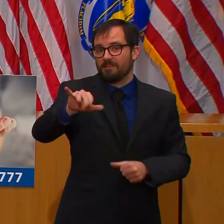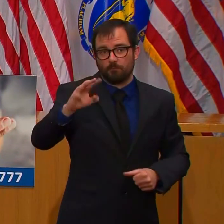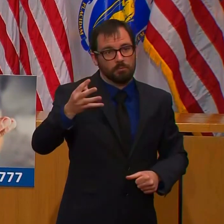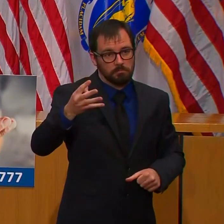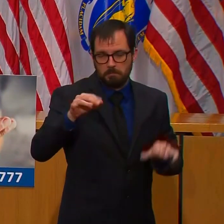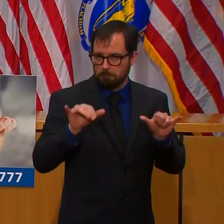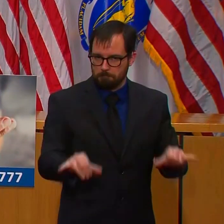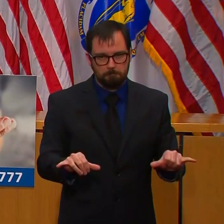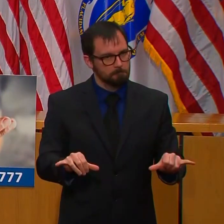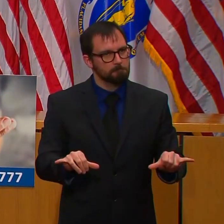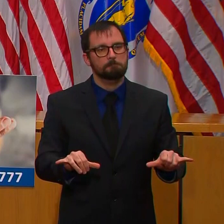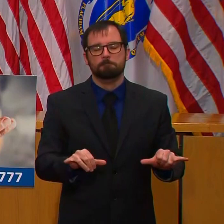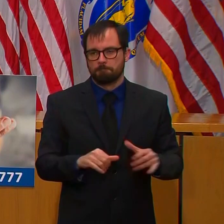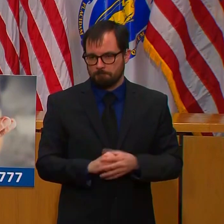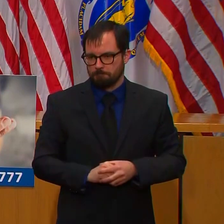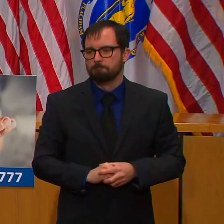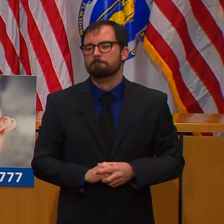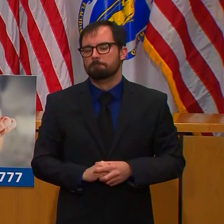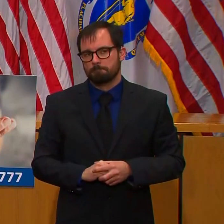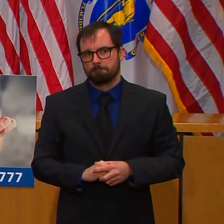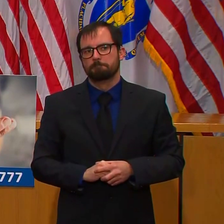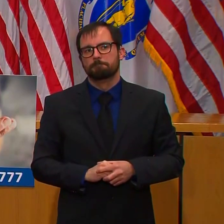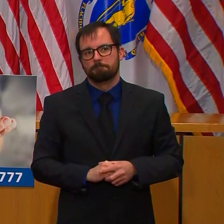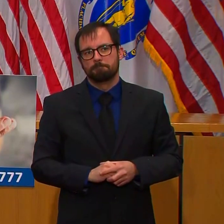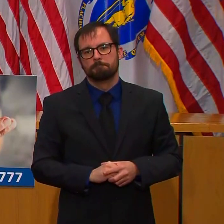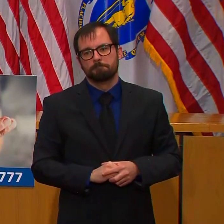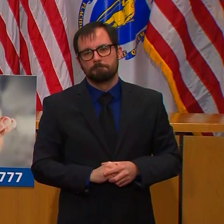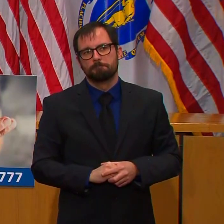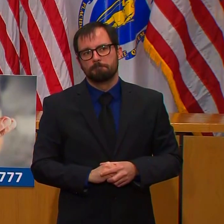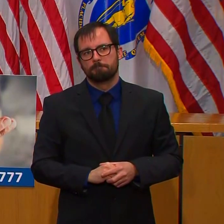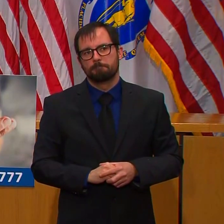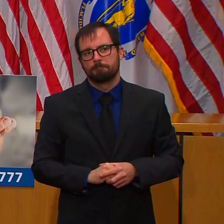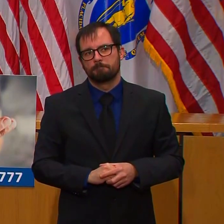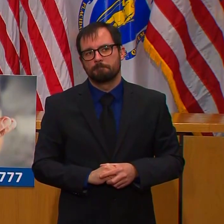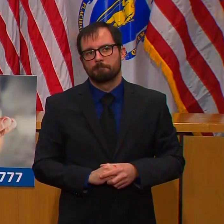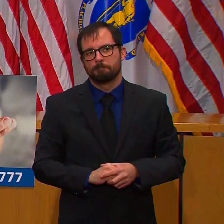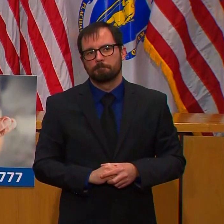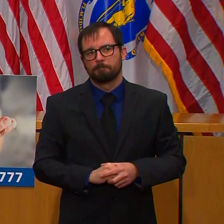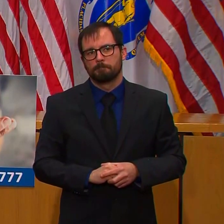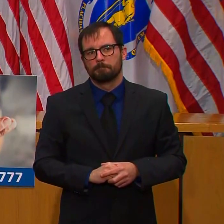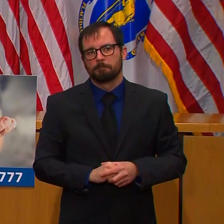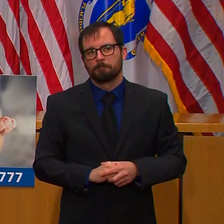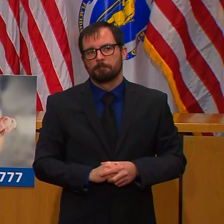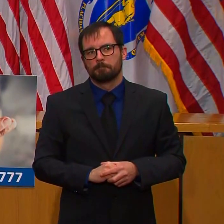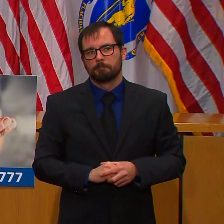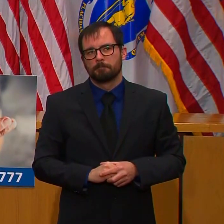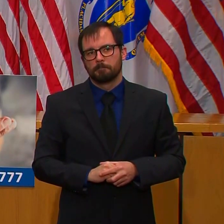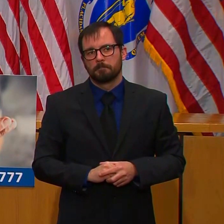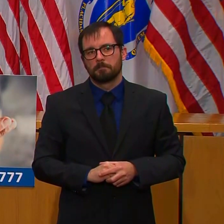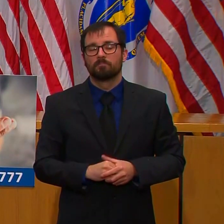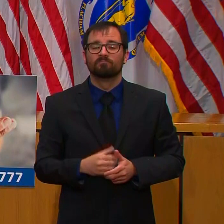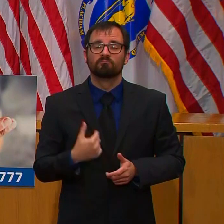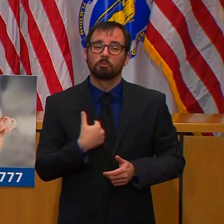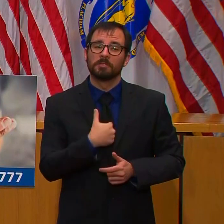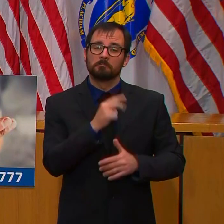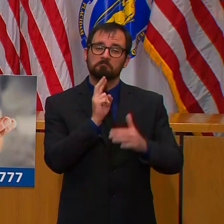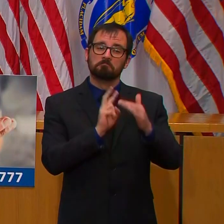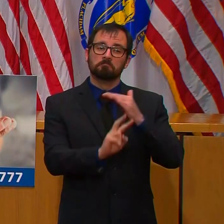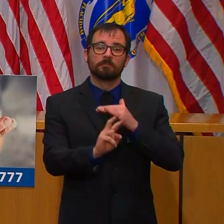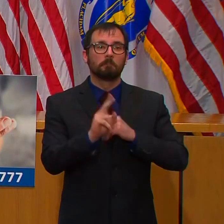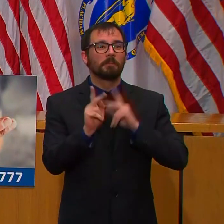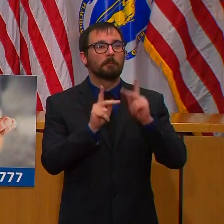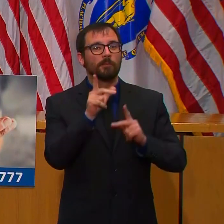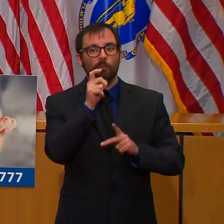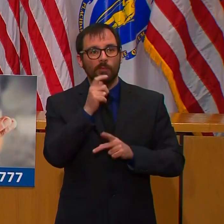we're predicting to be the surge here in Massachusetts, these actions will improve our ability to mitigate the spread of COVID